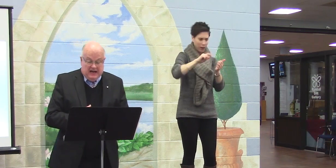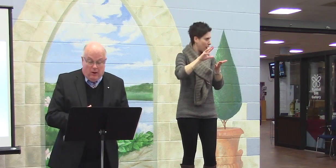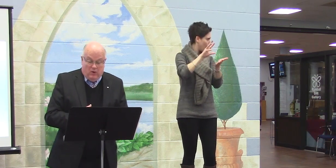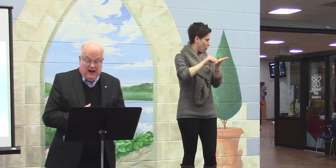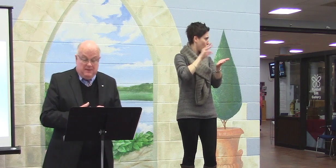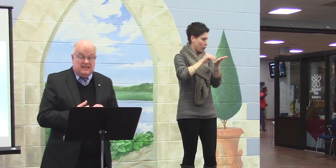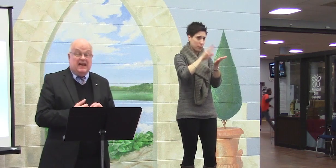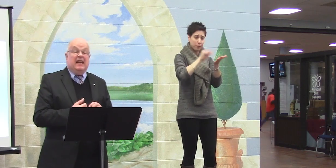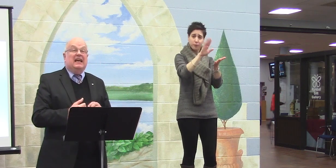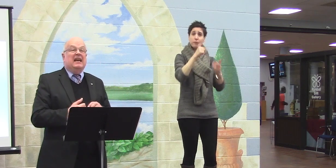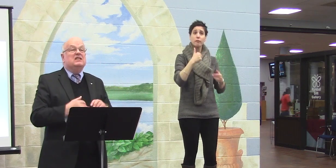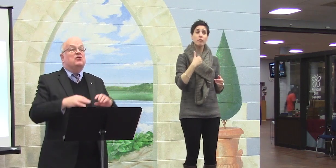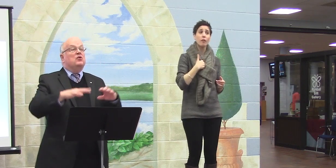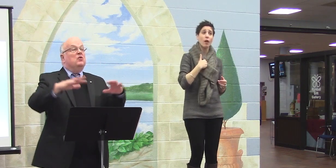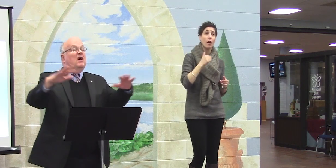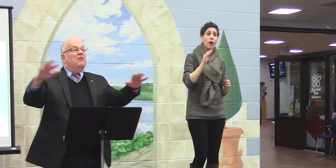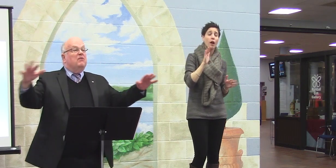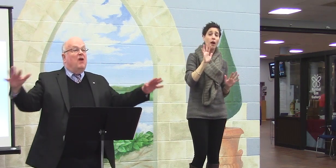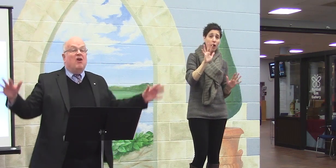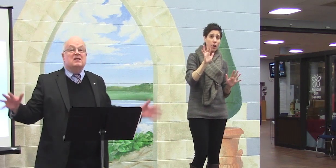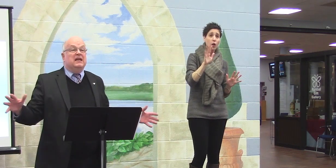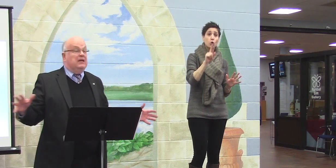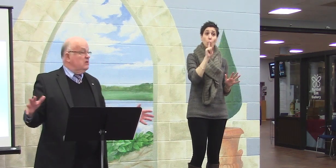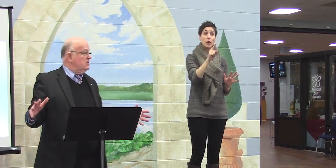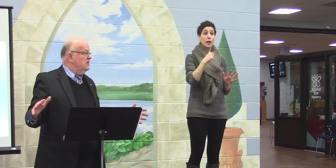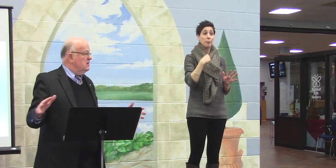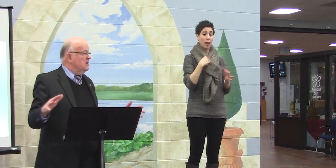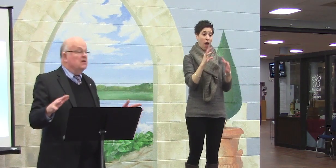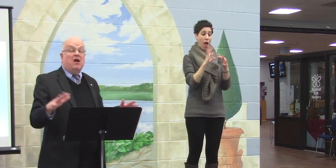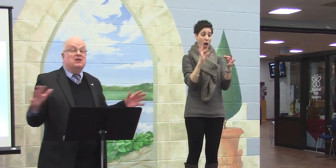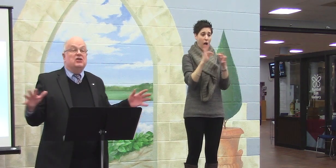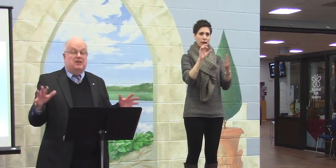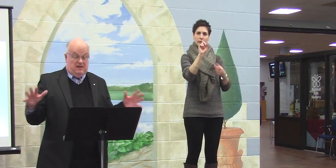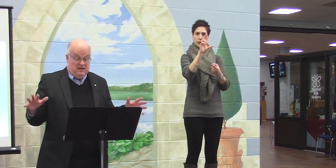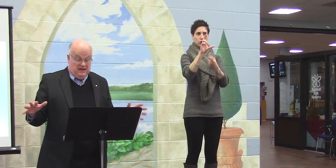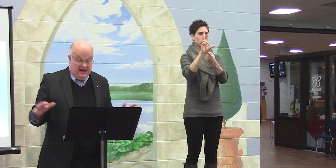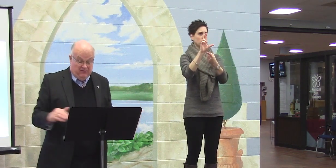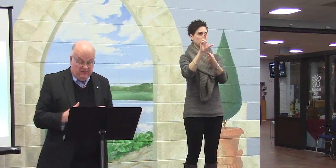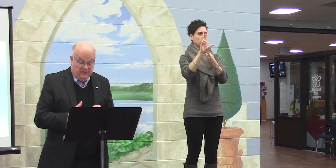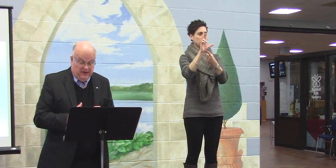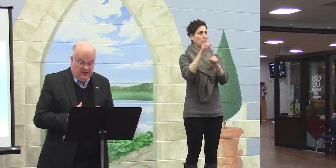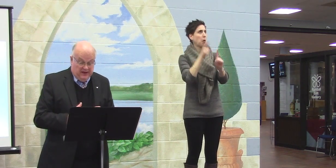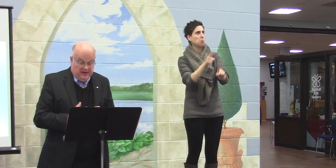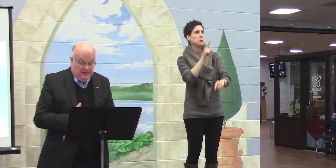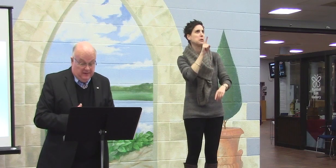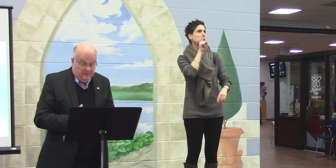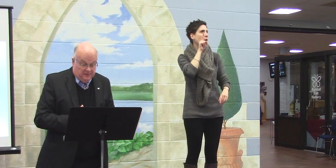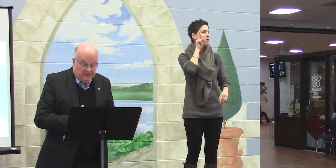Now what I've been saying is true of all seniors, not just deaf.